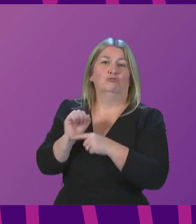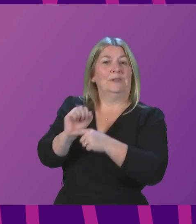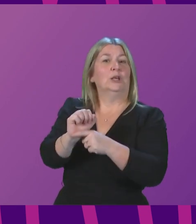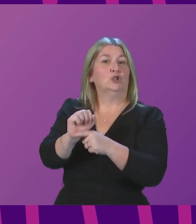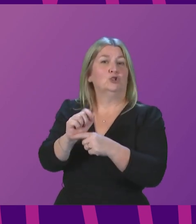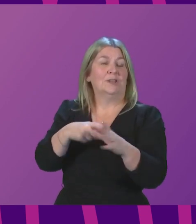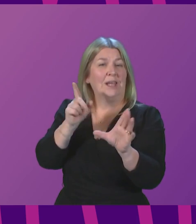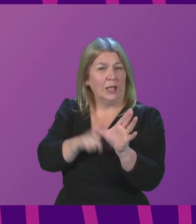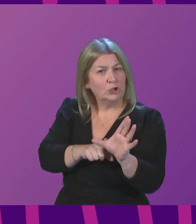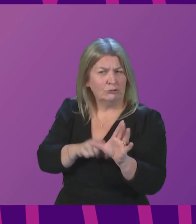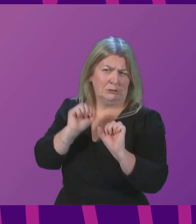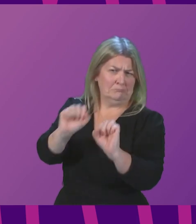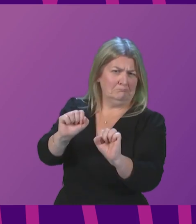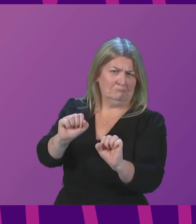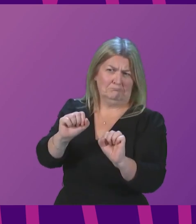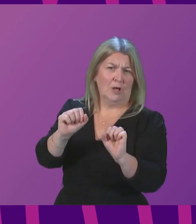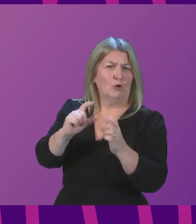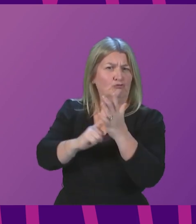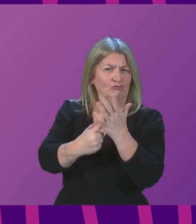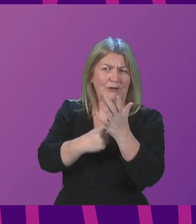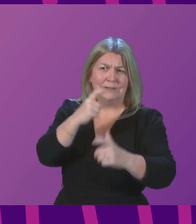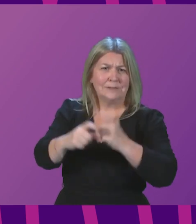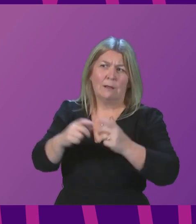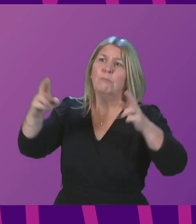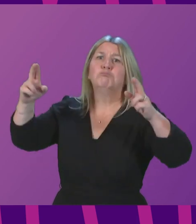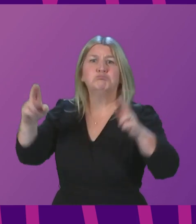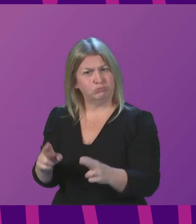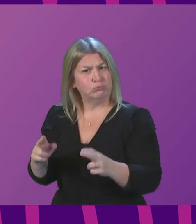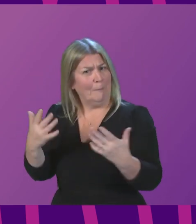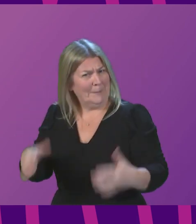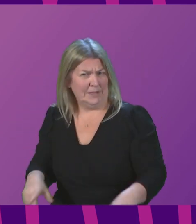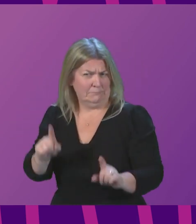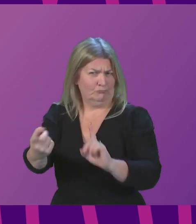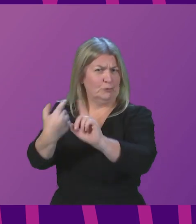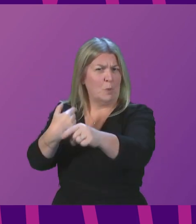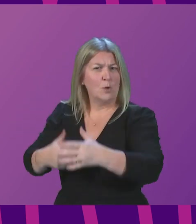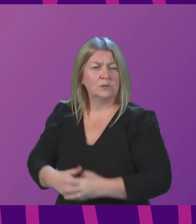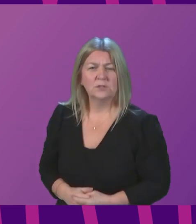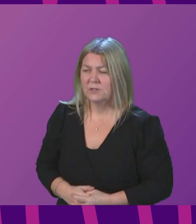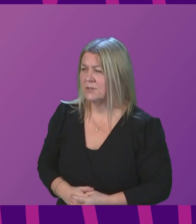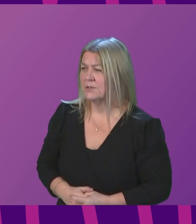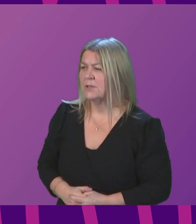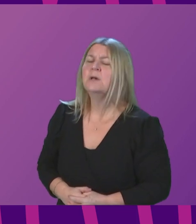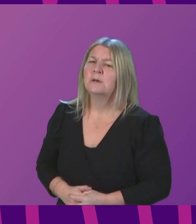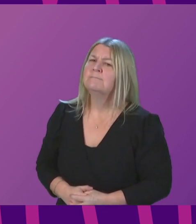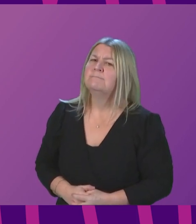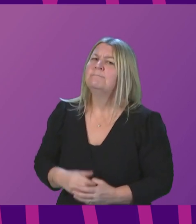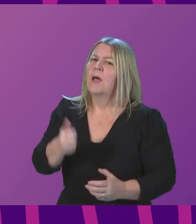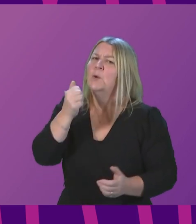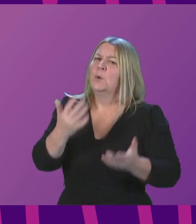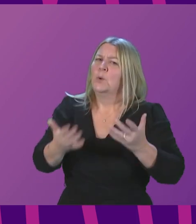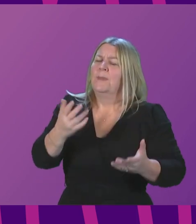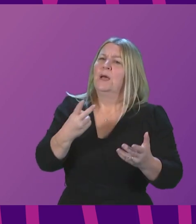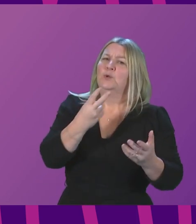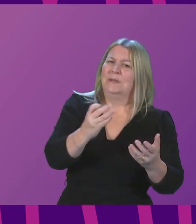Well, it's obviously disappointing to see the 2020 household recycling rate fall back, but we must acknowledge the unprecedented and challenging